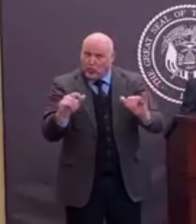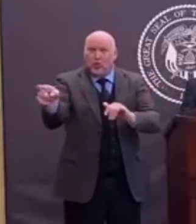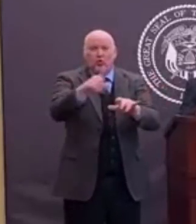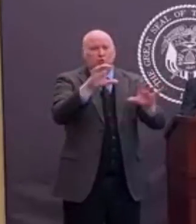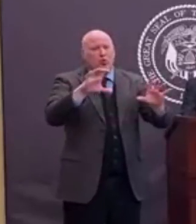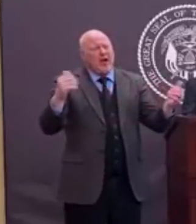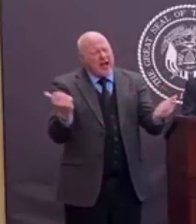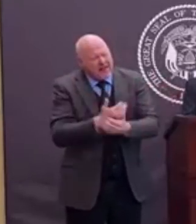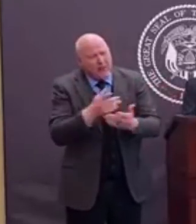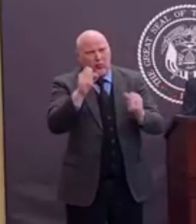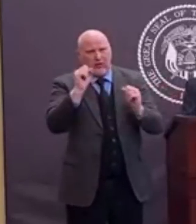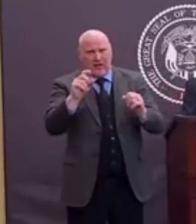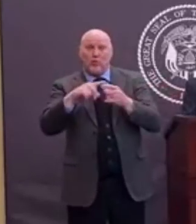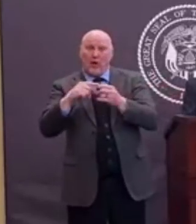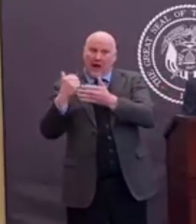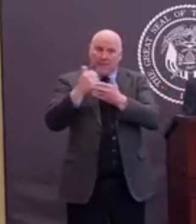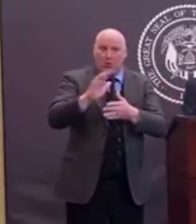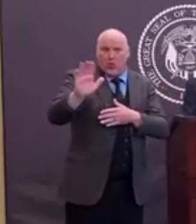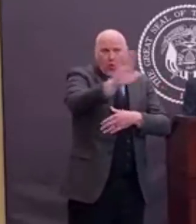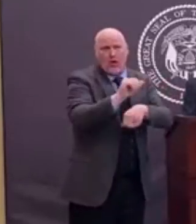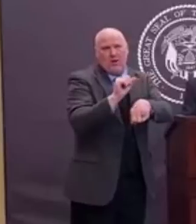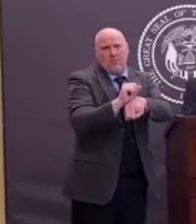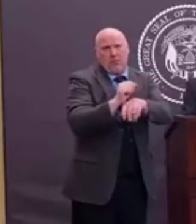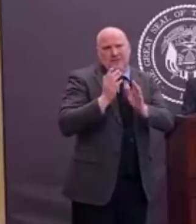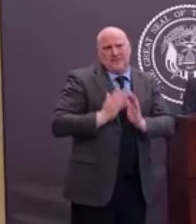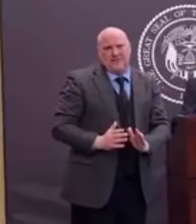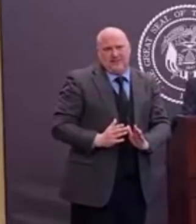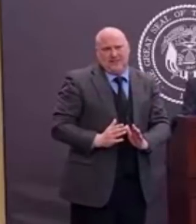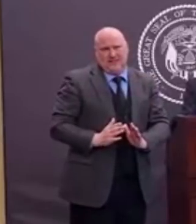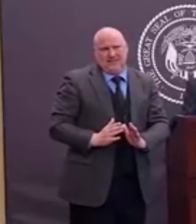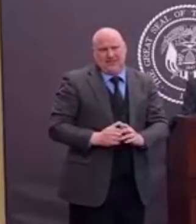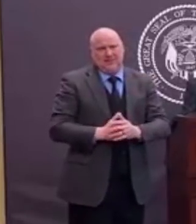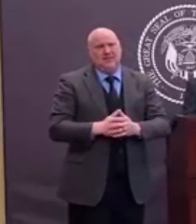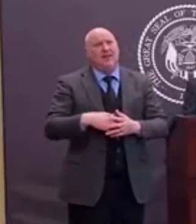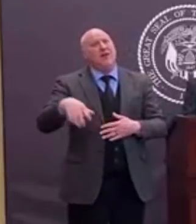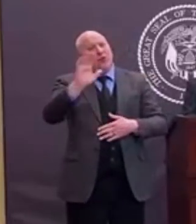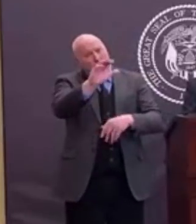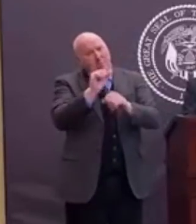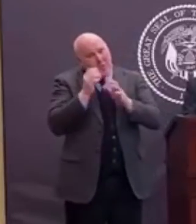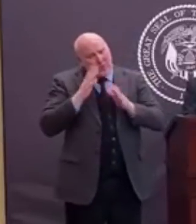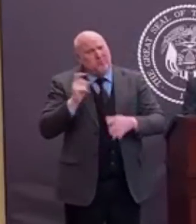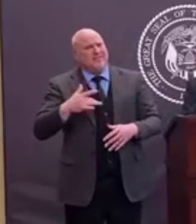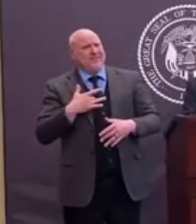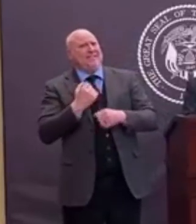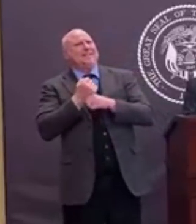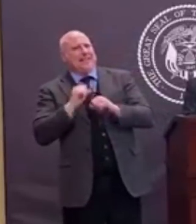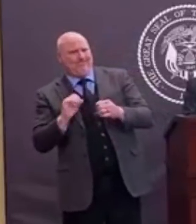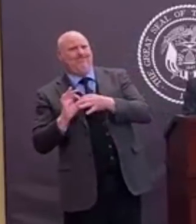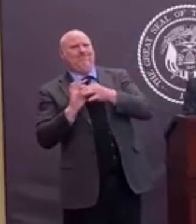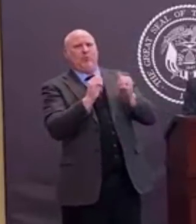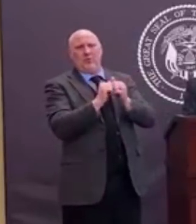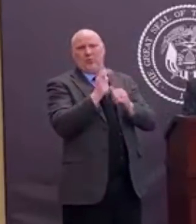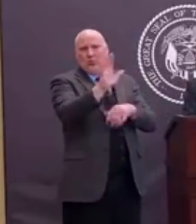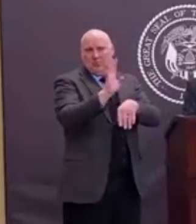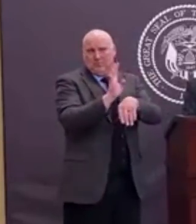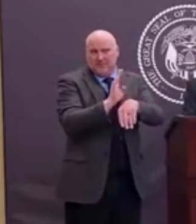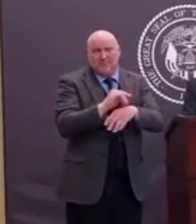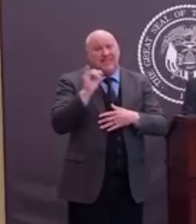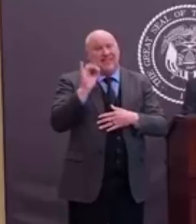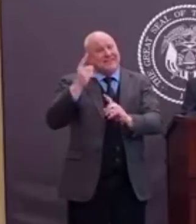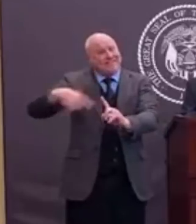They need to know that they're coming to a safe environment. If they're sick, the presumption is that they're sick. This is not something they're faking.